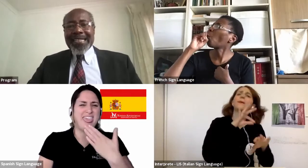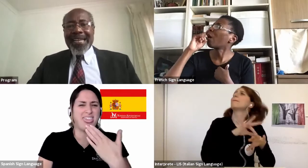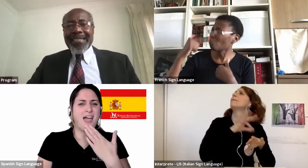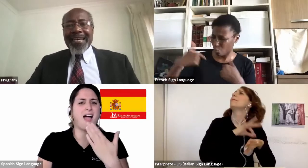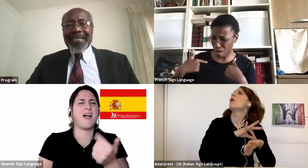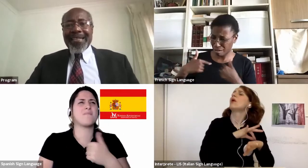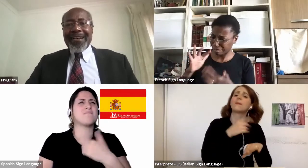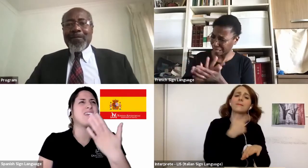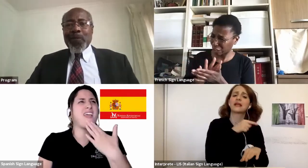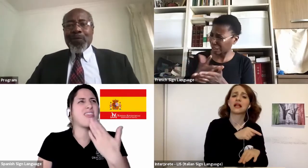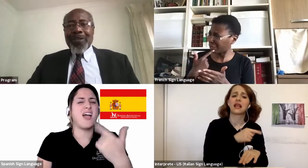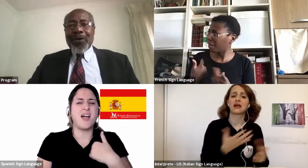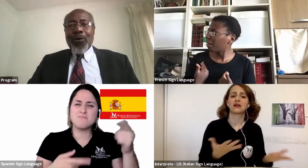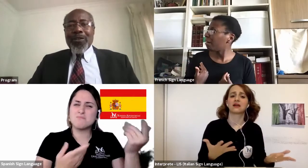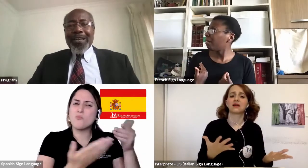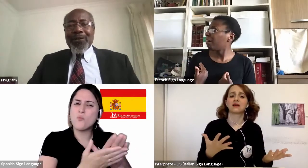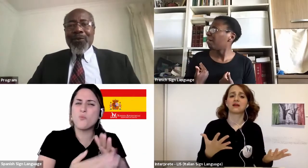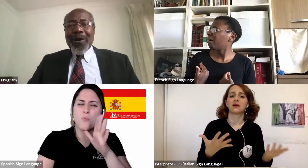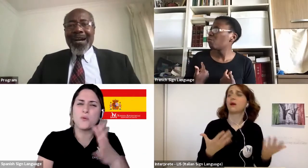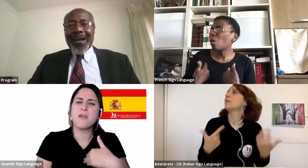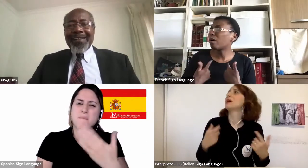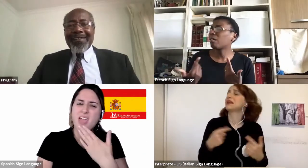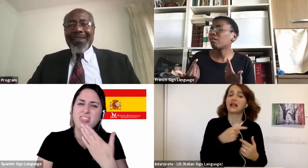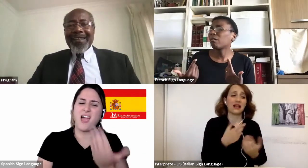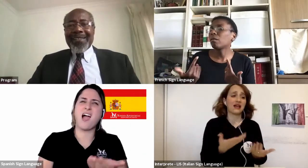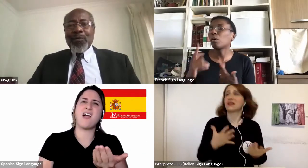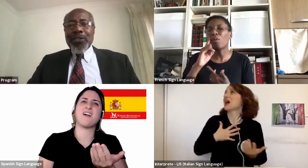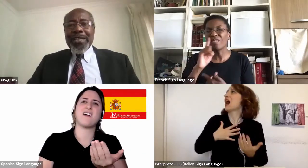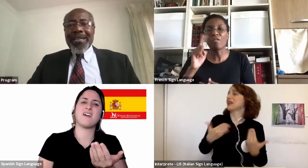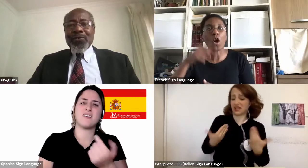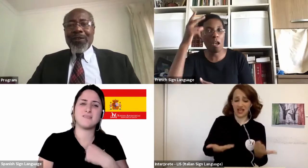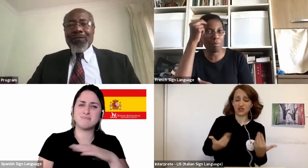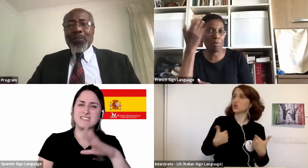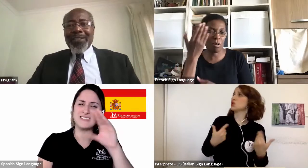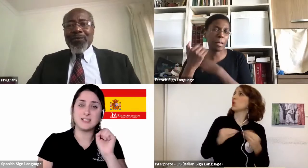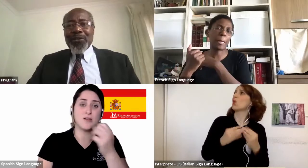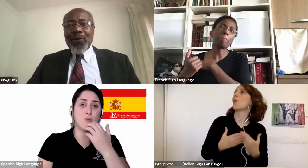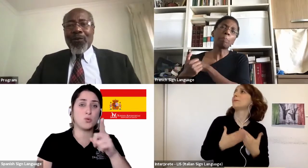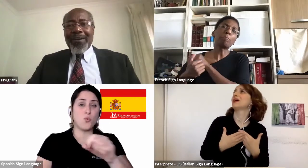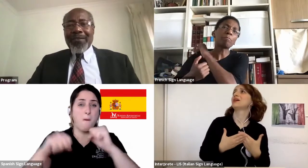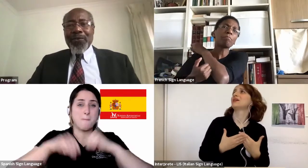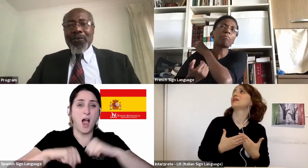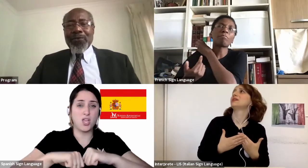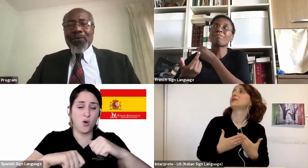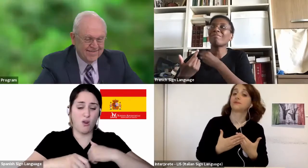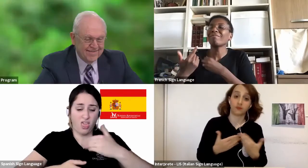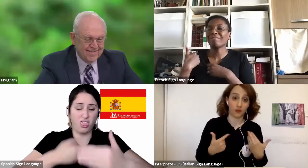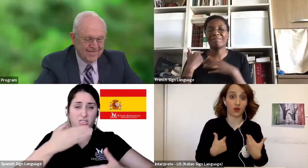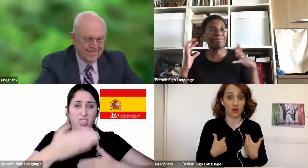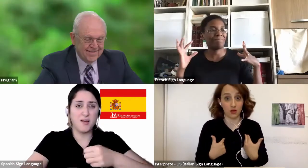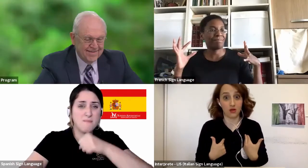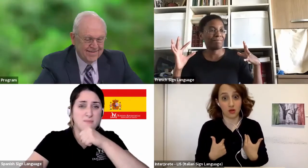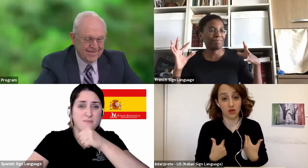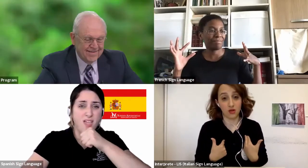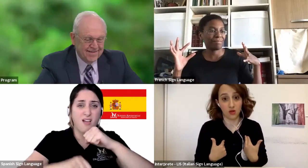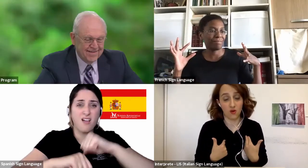understand that the older you are and the more years you have spent with your wife, she becomes